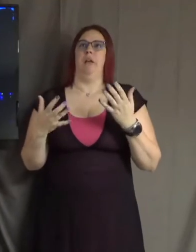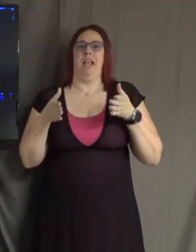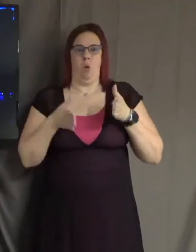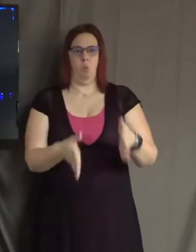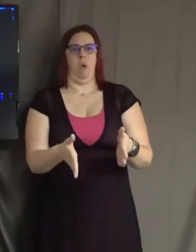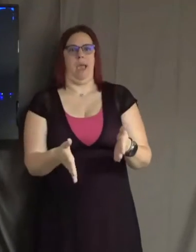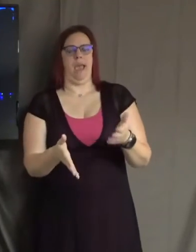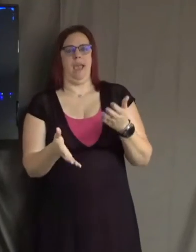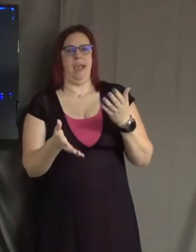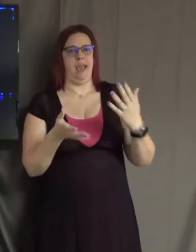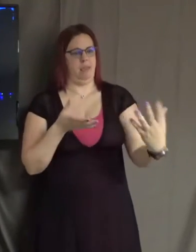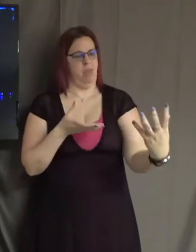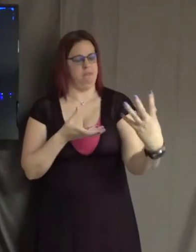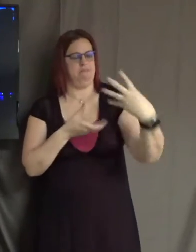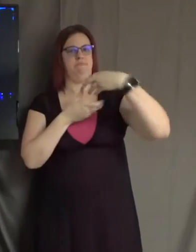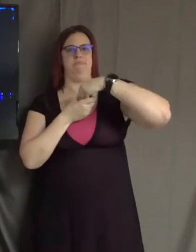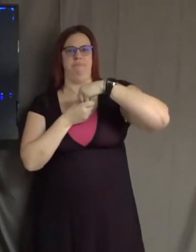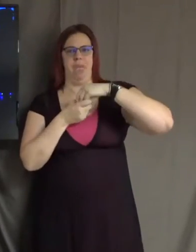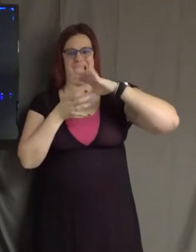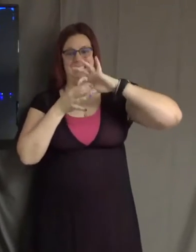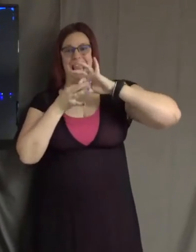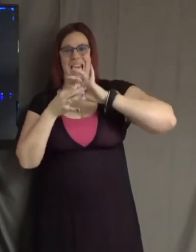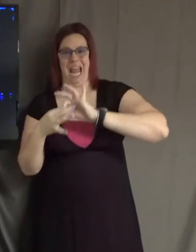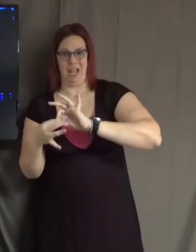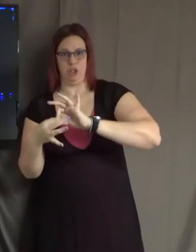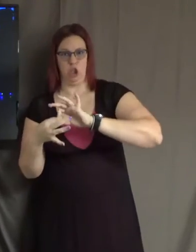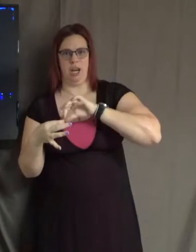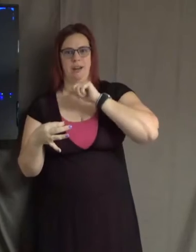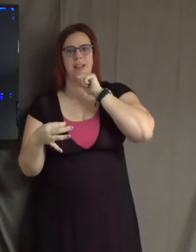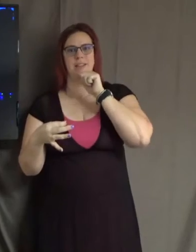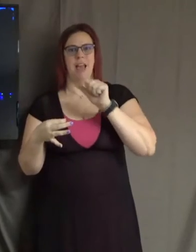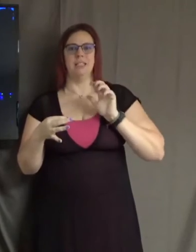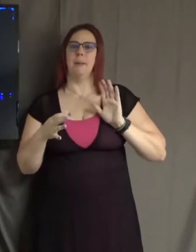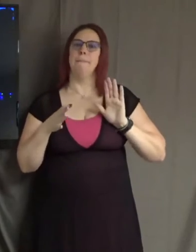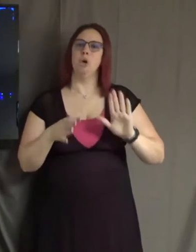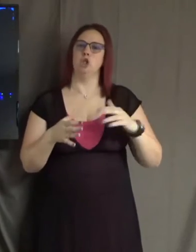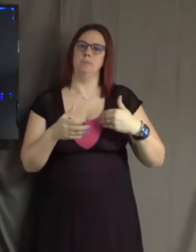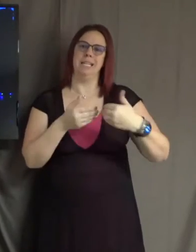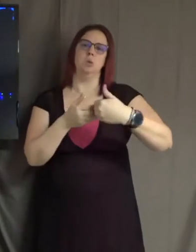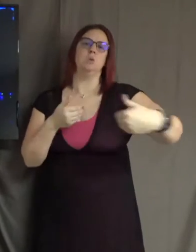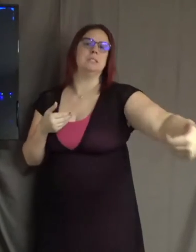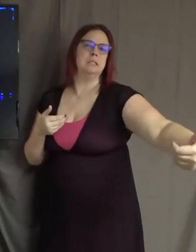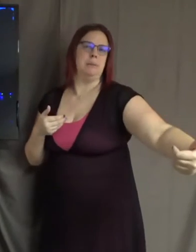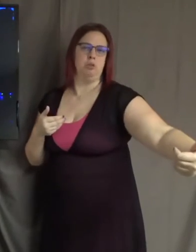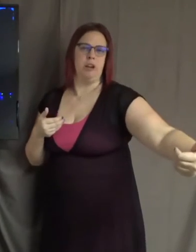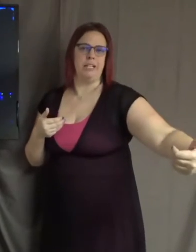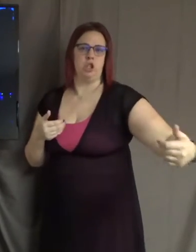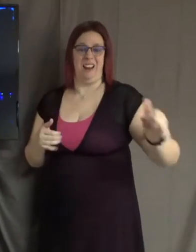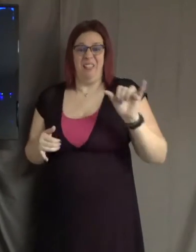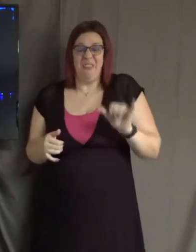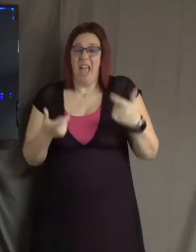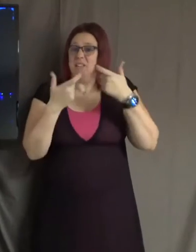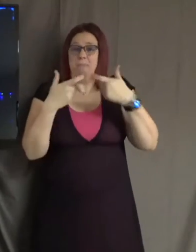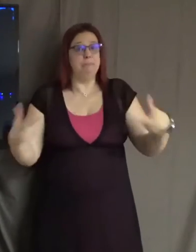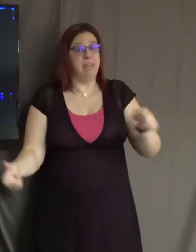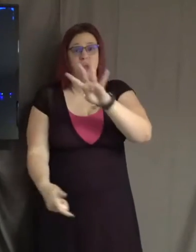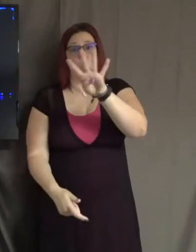into connection versus pushes me into separation? That's the question. There's a very famous